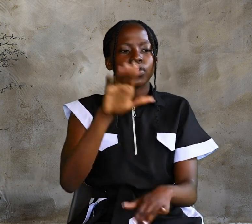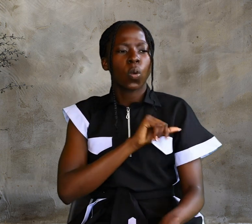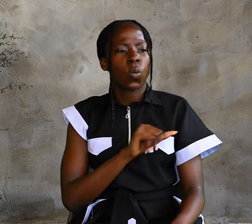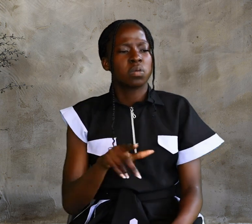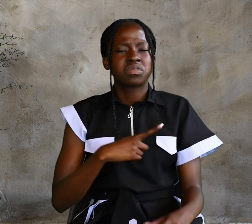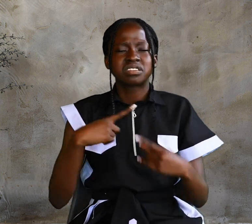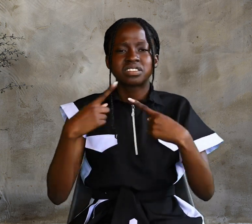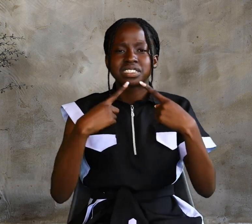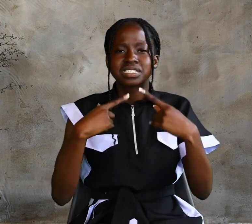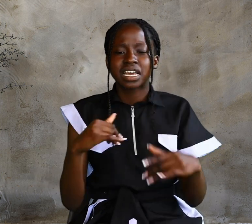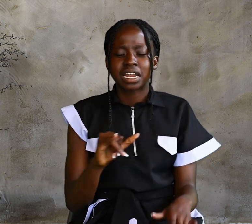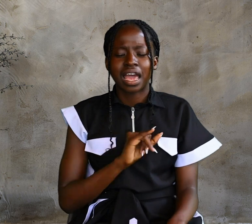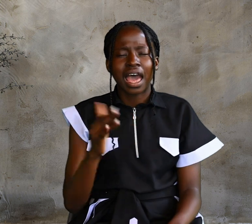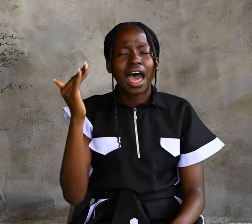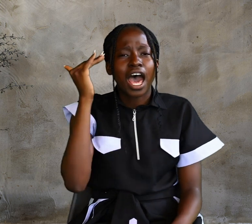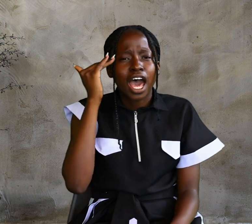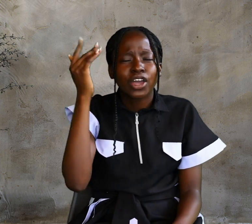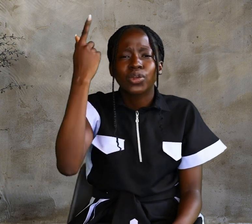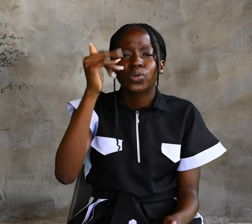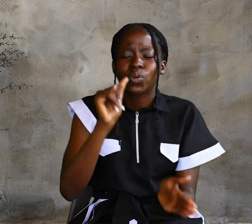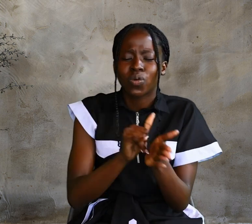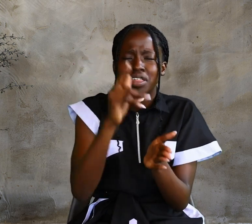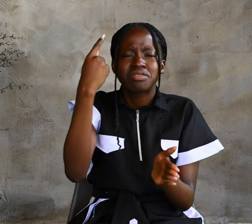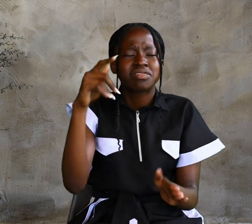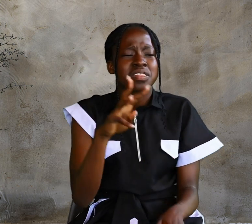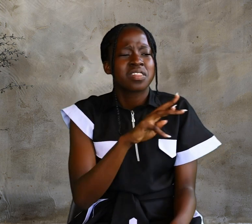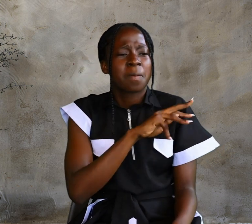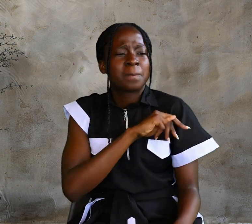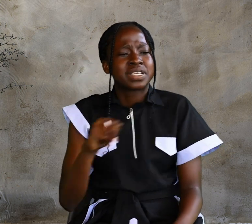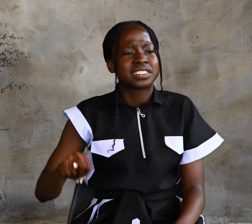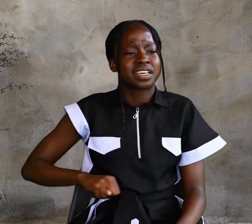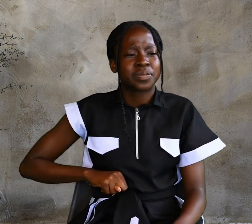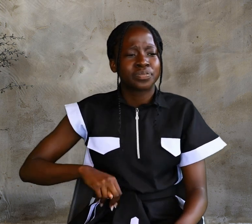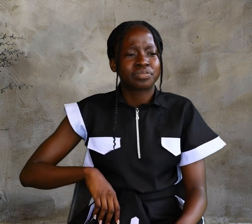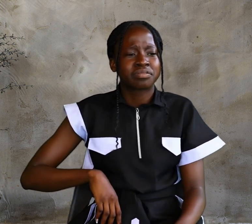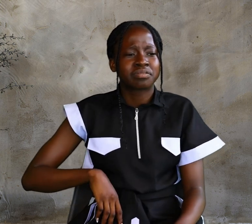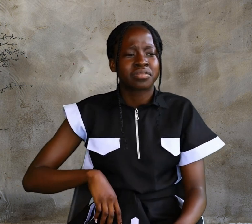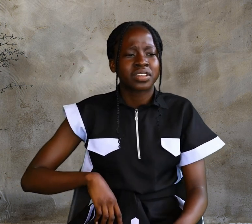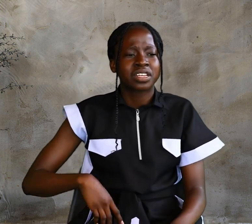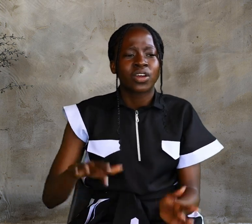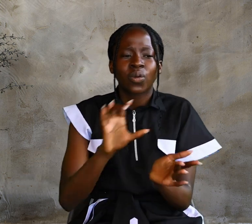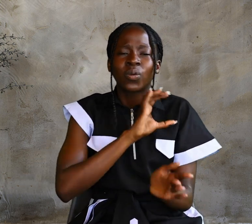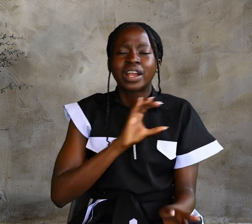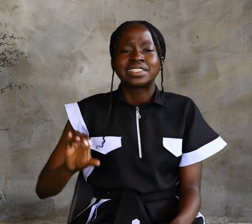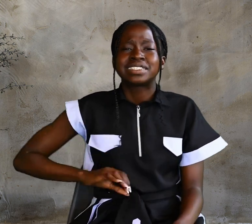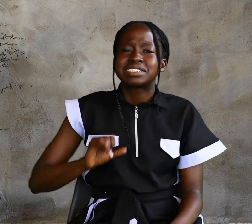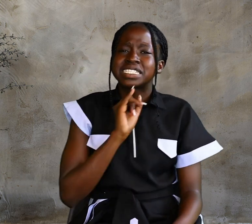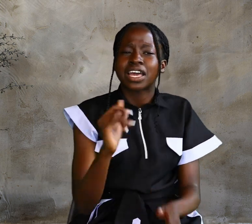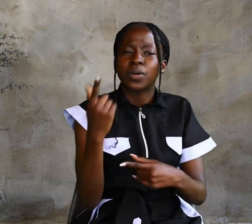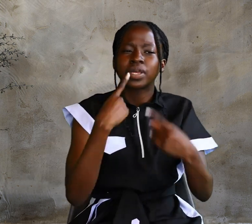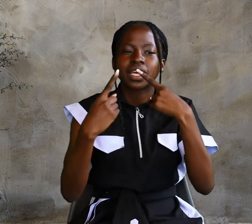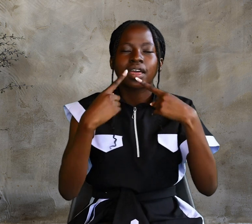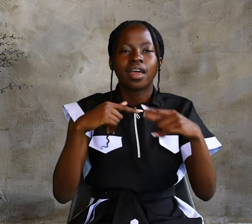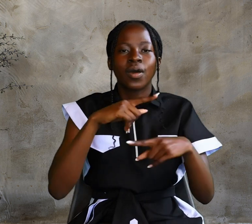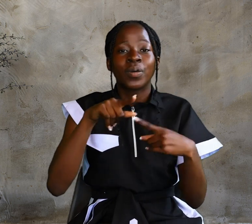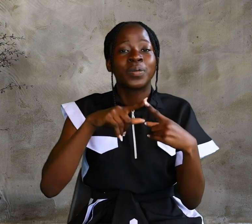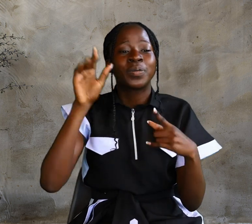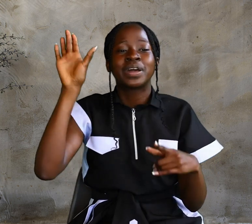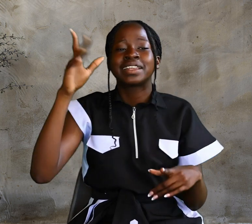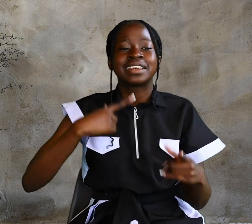The woman said, I know that the Messiah, called Christ, is coming. When he